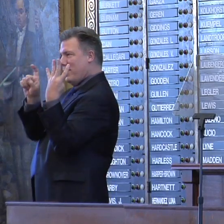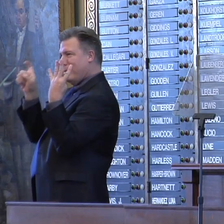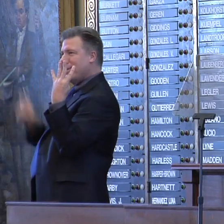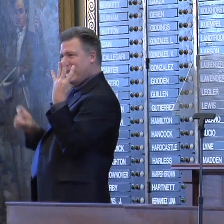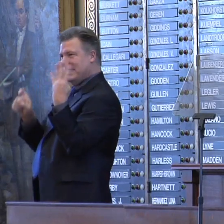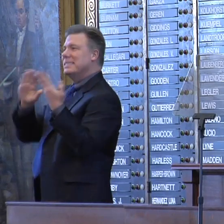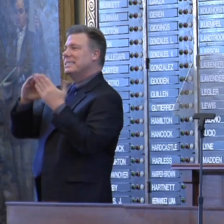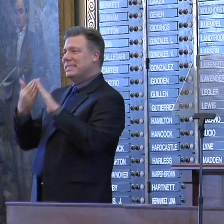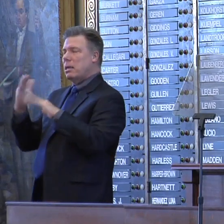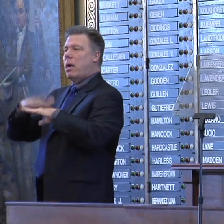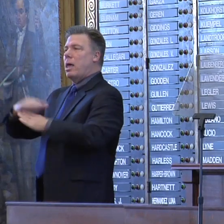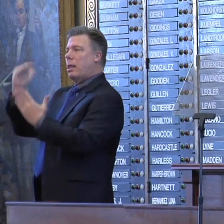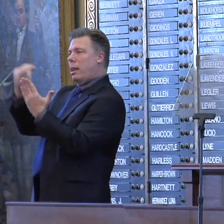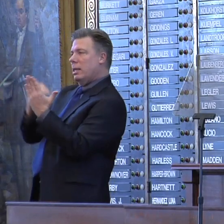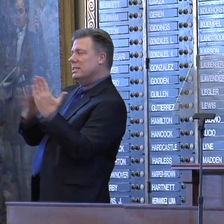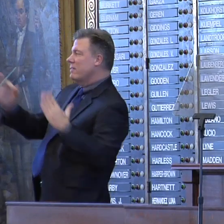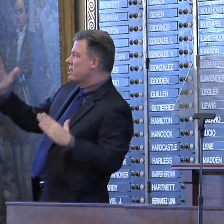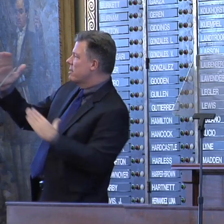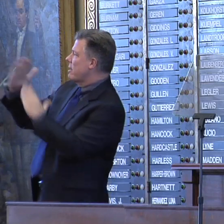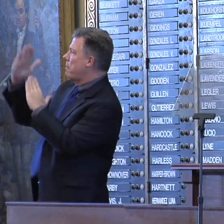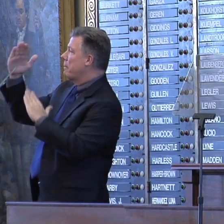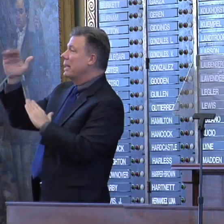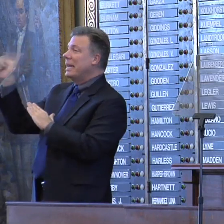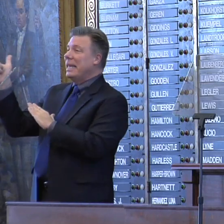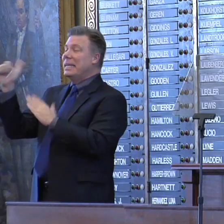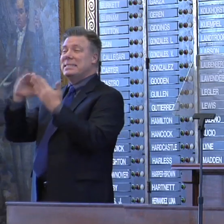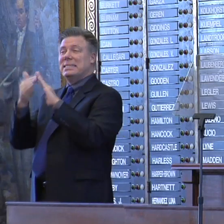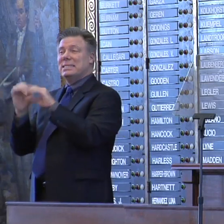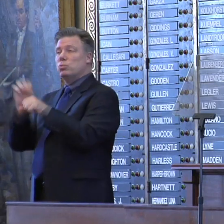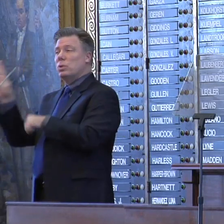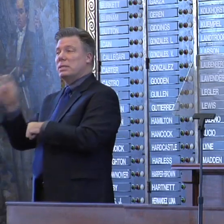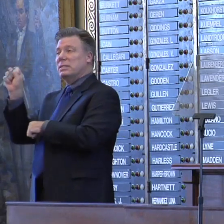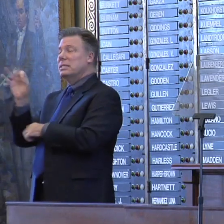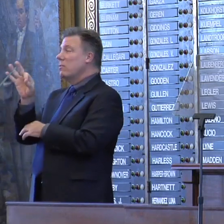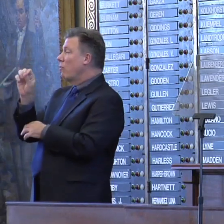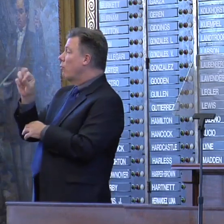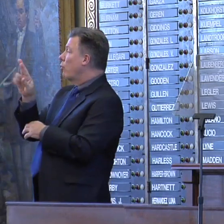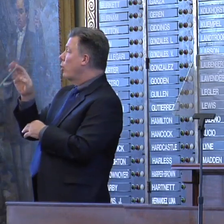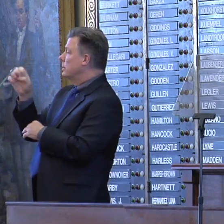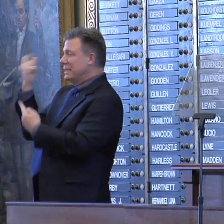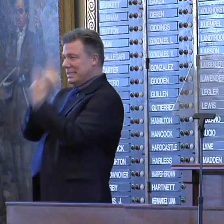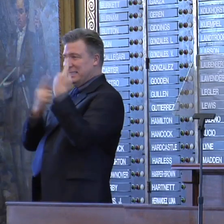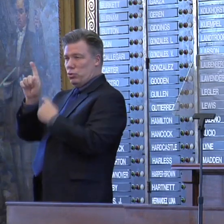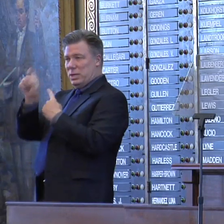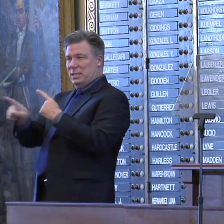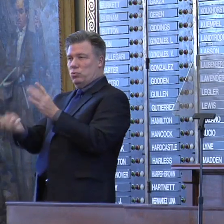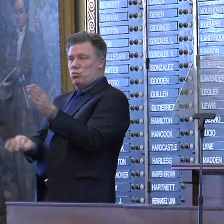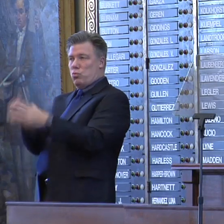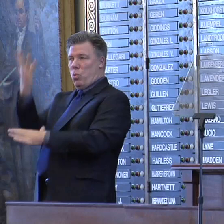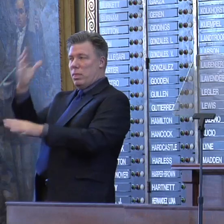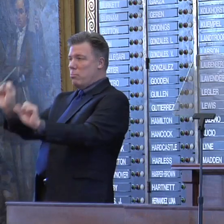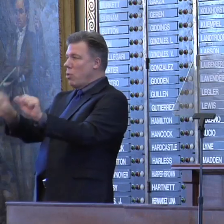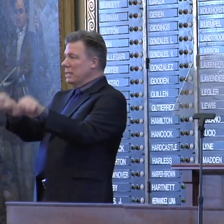top ten American cities best situated for recovery. And Forbes considers our growth prospects best in the